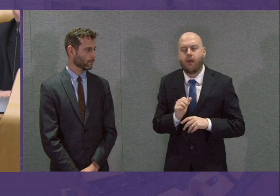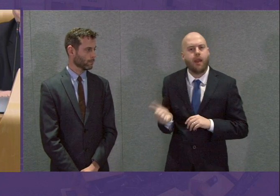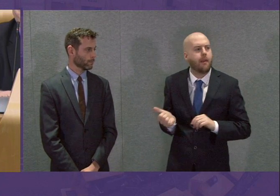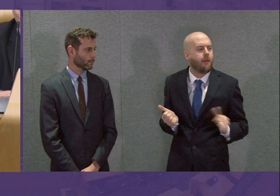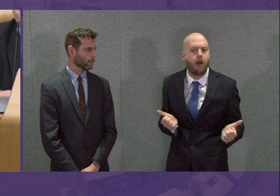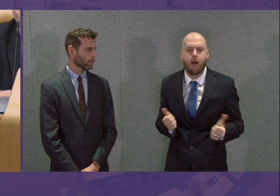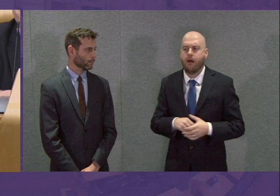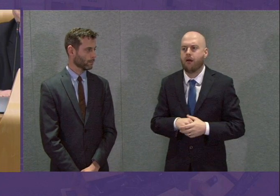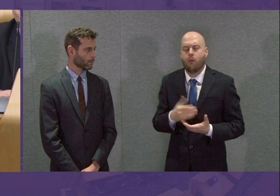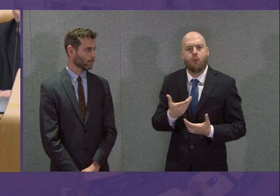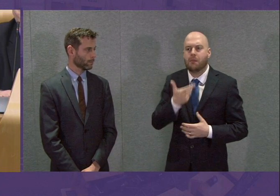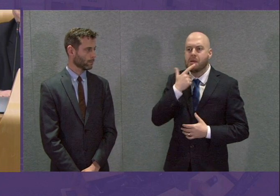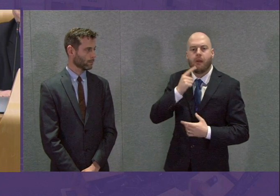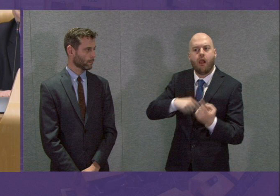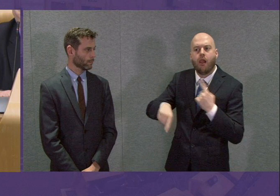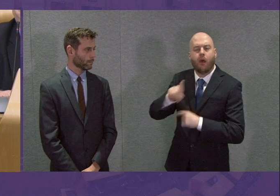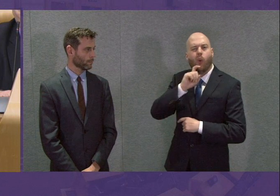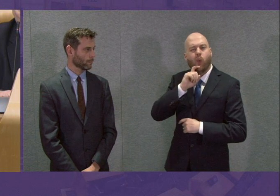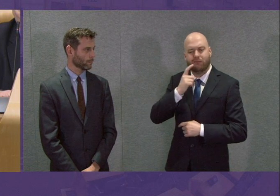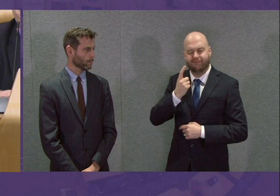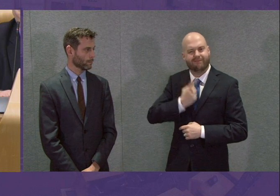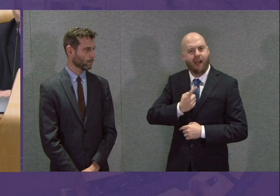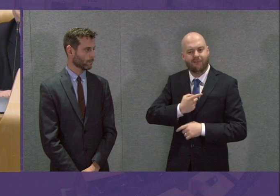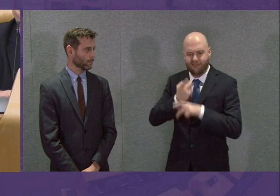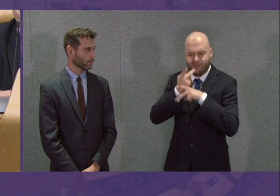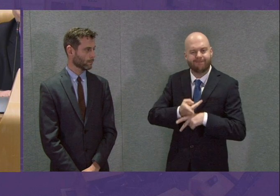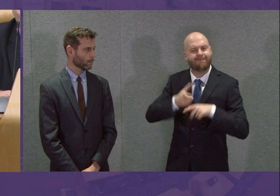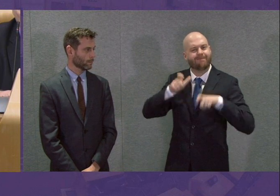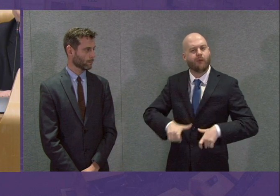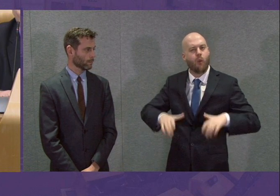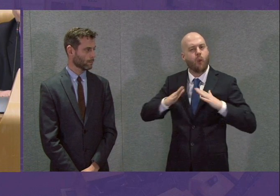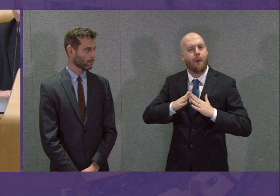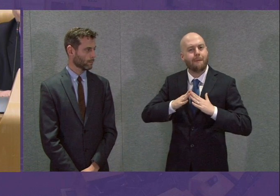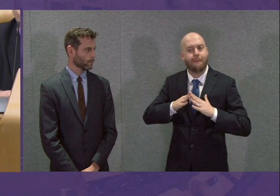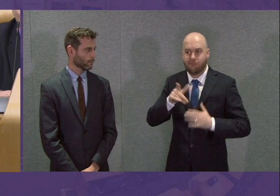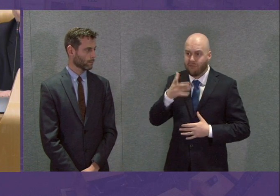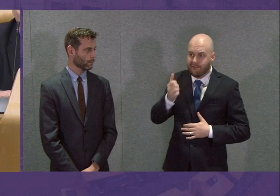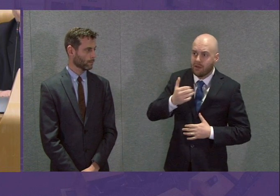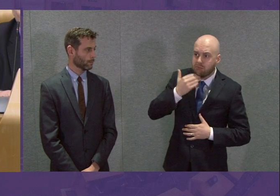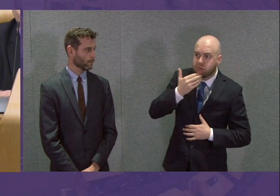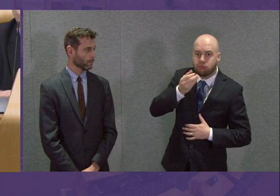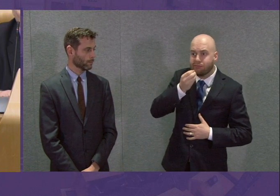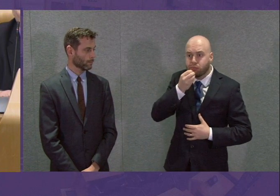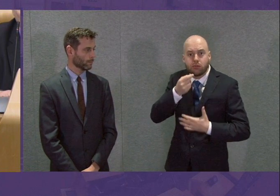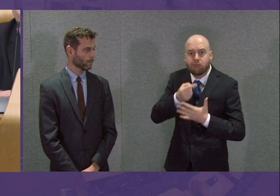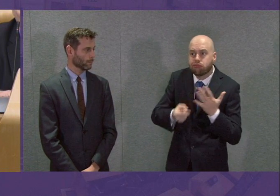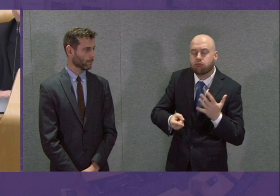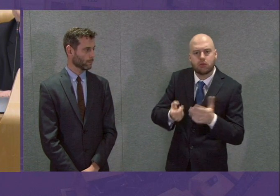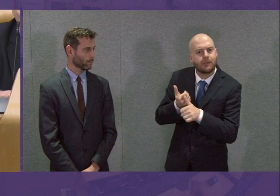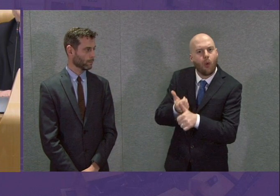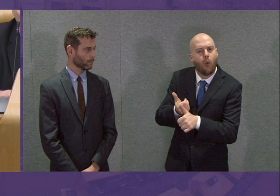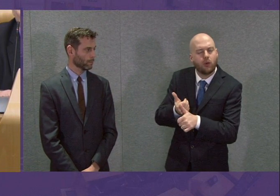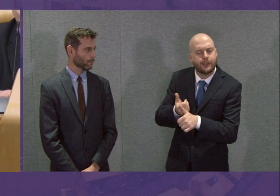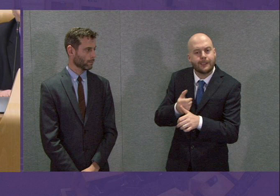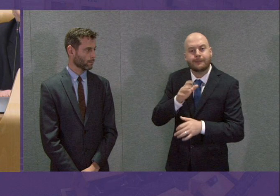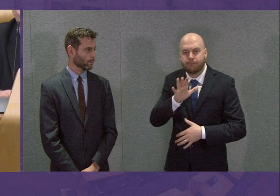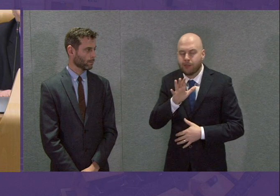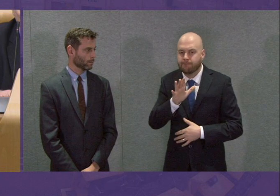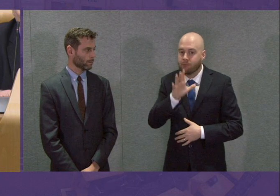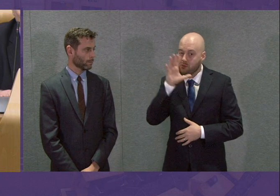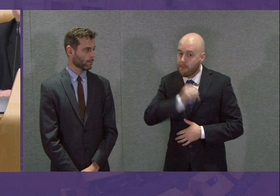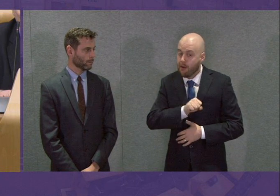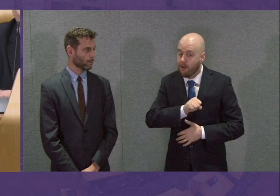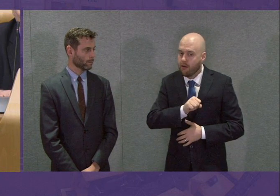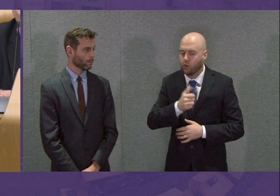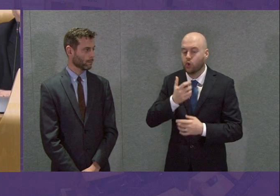in their community have got what they need. As social distancing measures become ever more important, this kind of